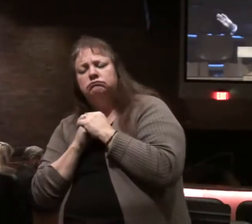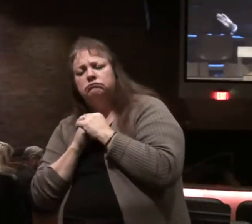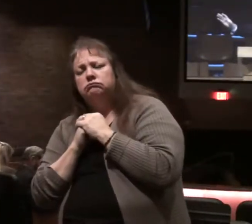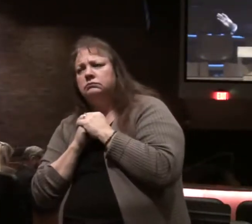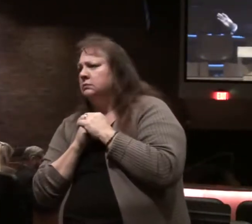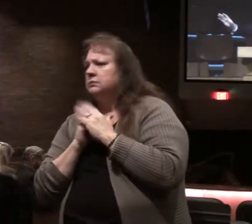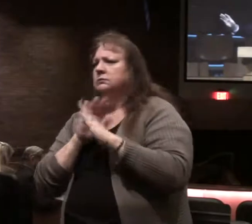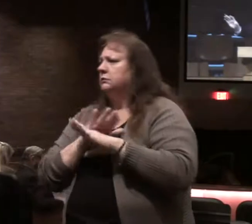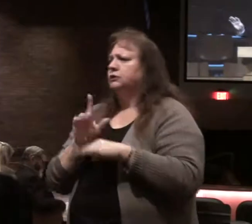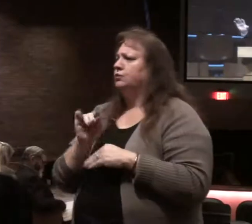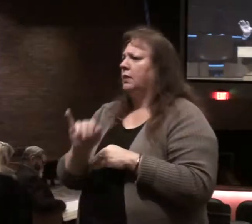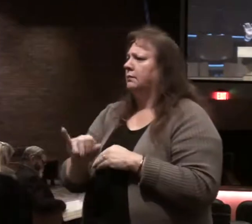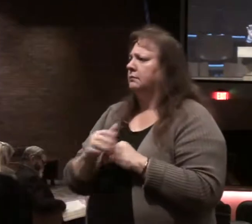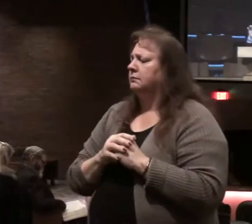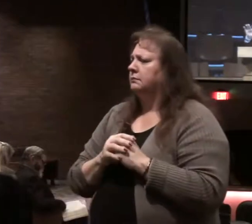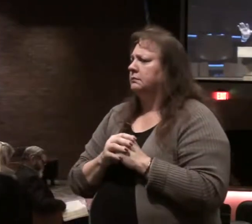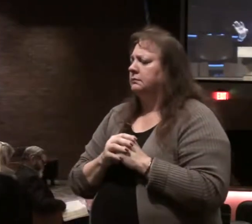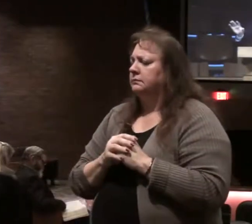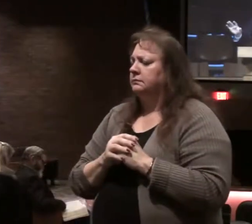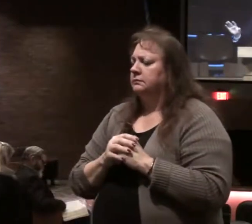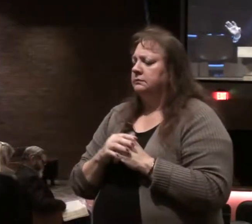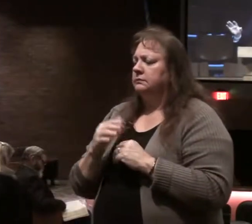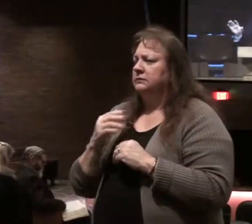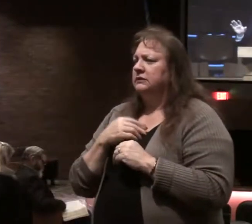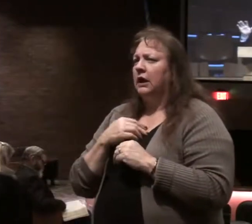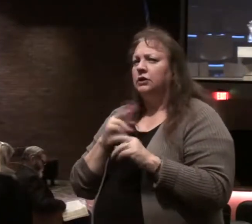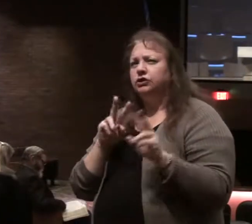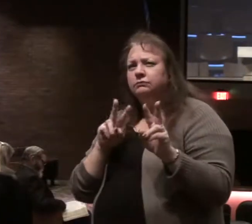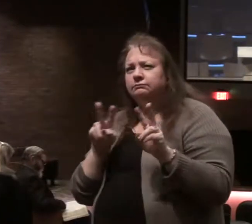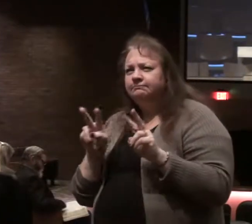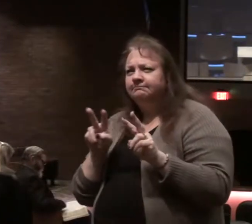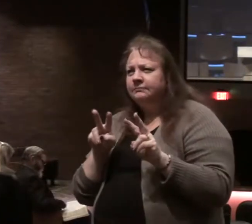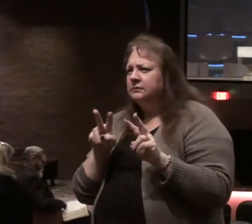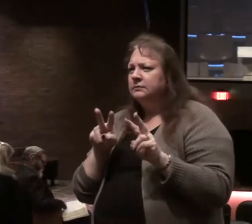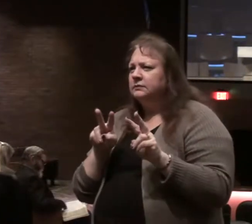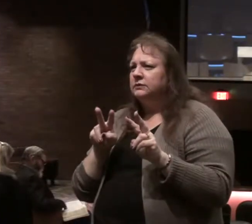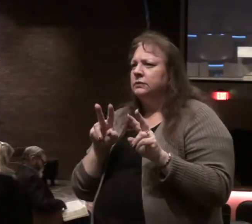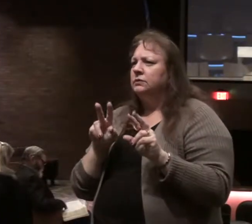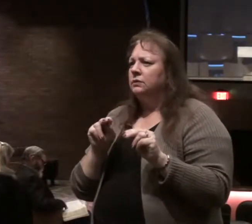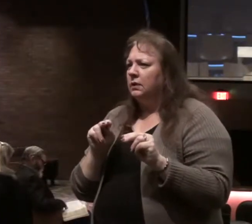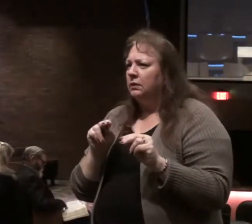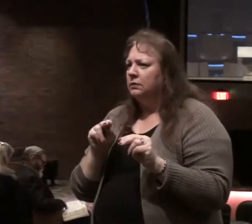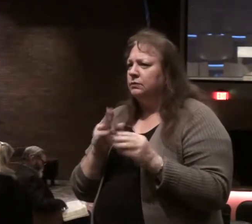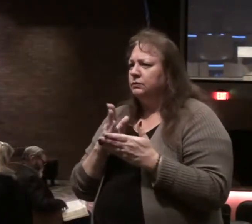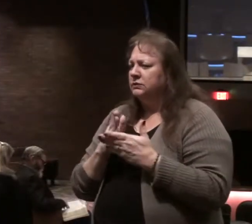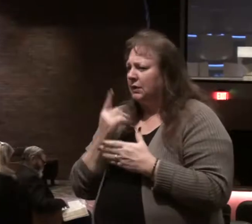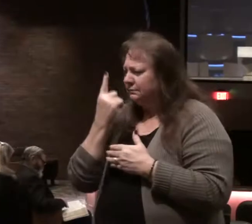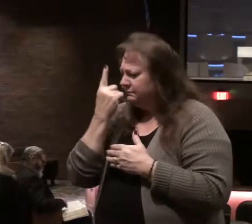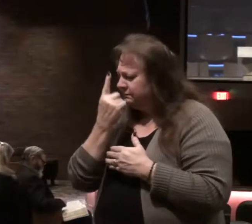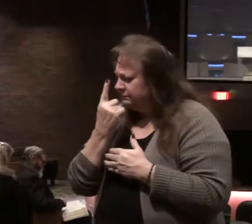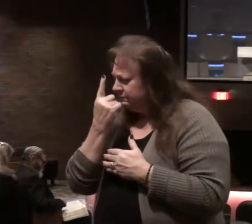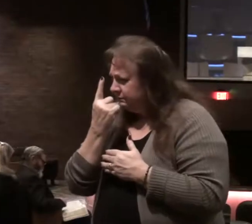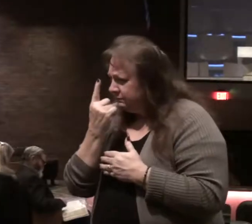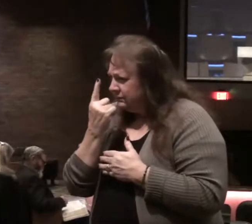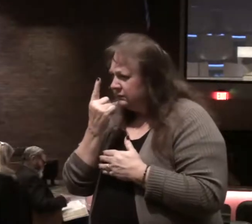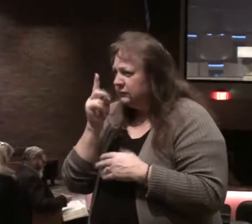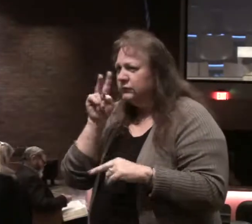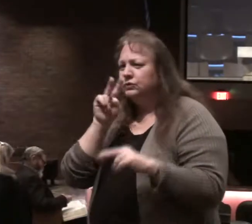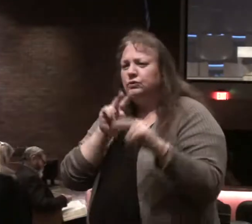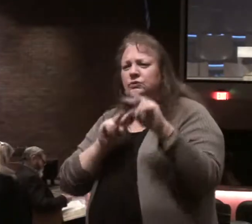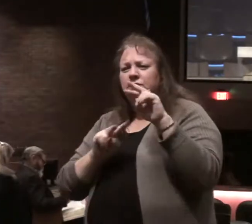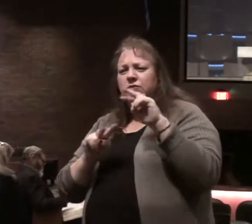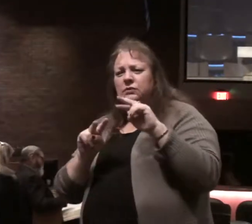sinners. Now, not just in an observational manner, but it is to stop to consider, to observe, and